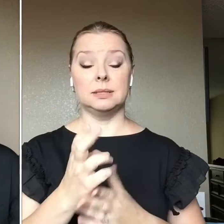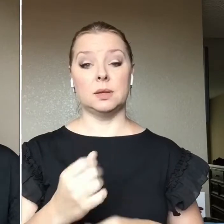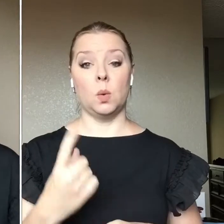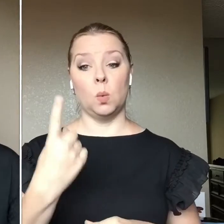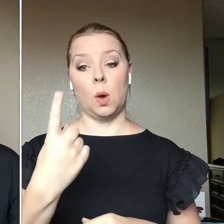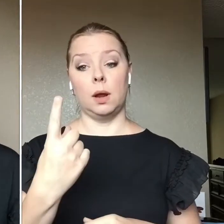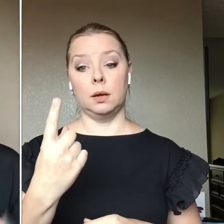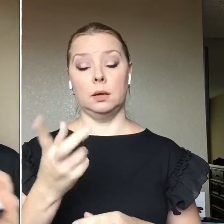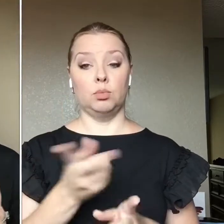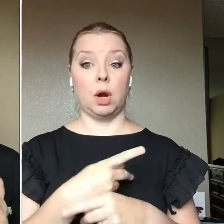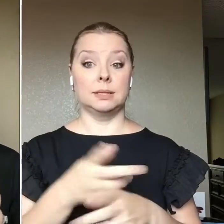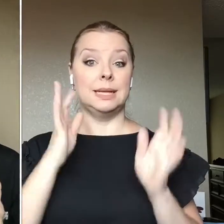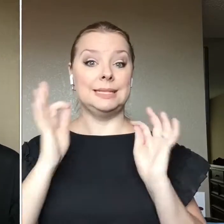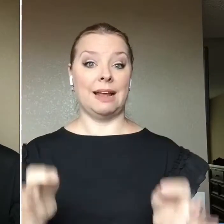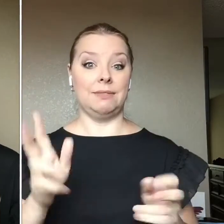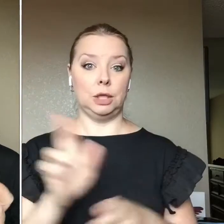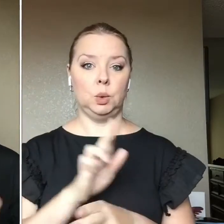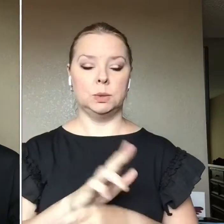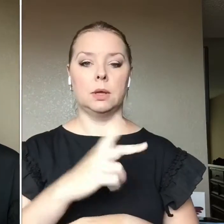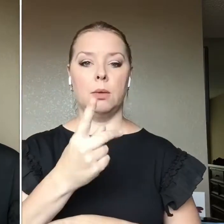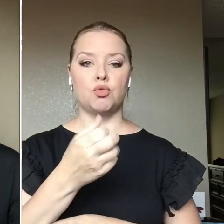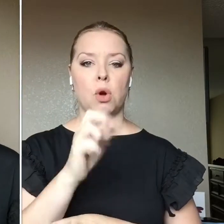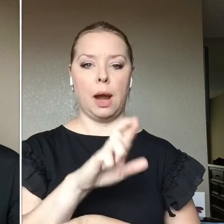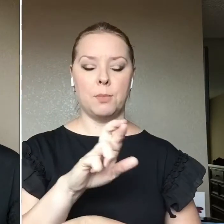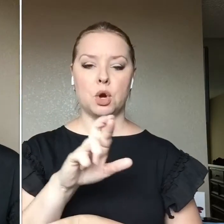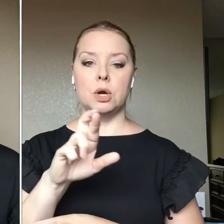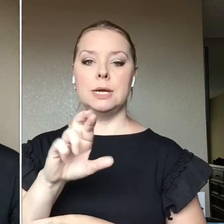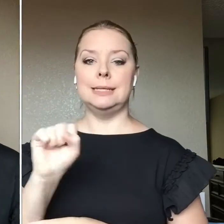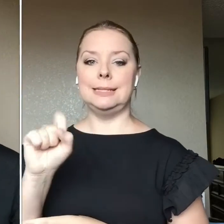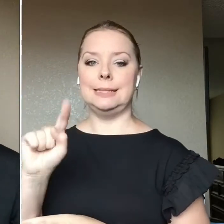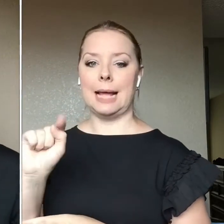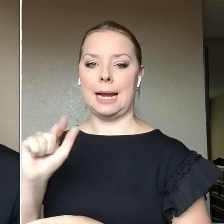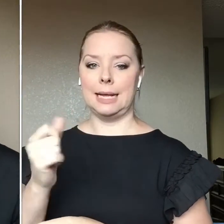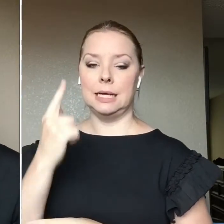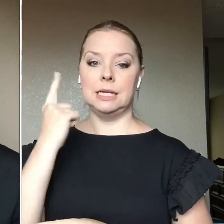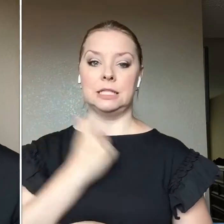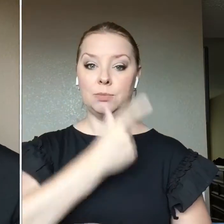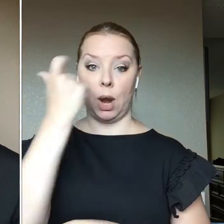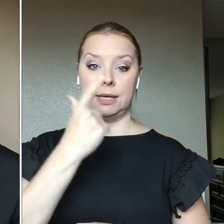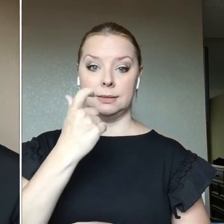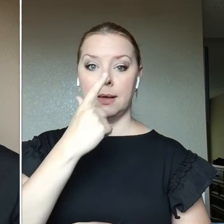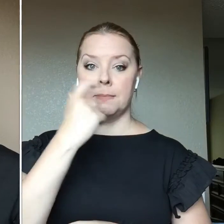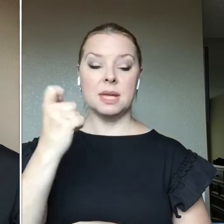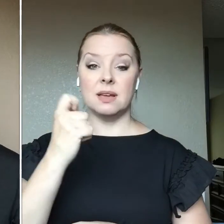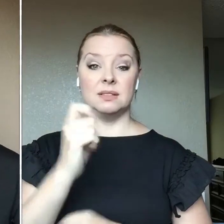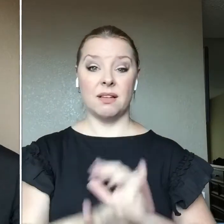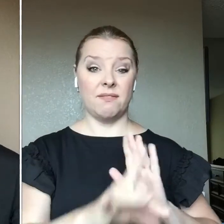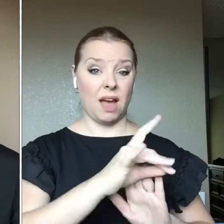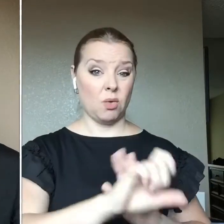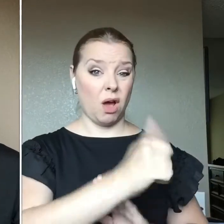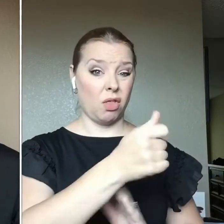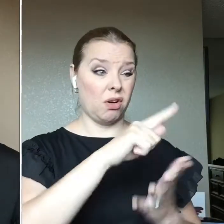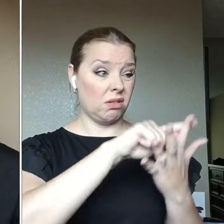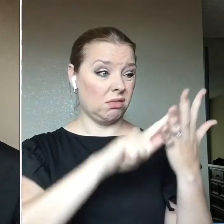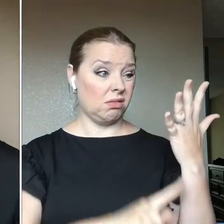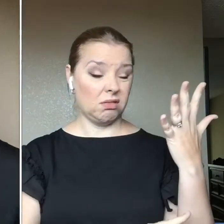definitely using is our primer and setting sprays, um, because there's nothing that I've found on the market that works better.